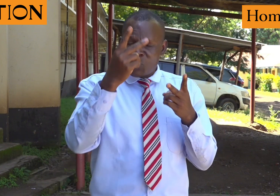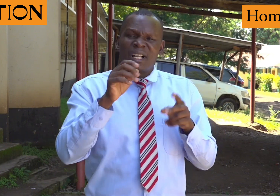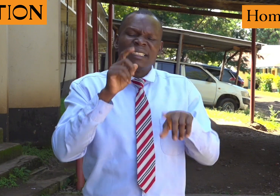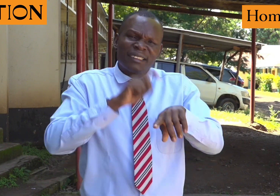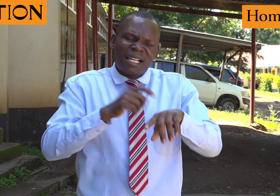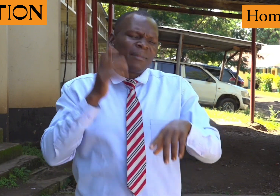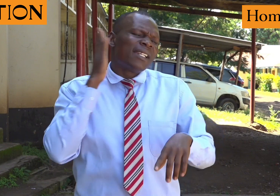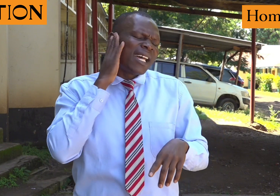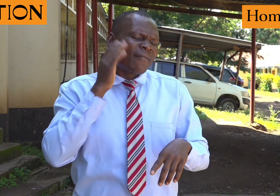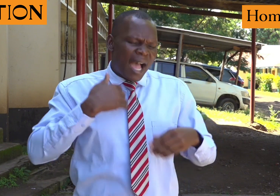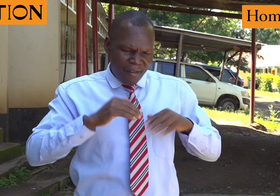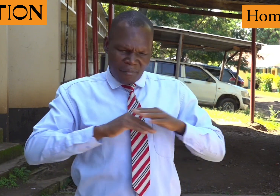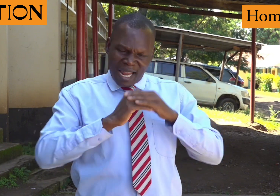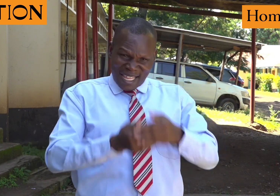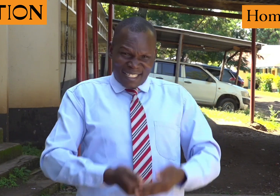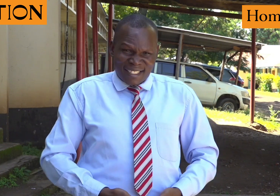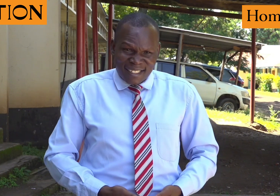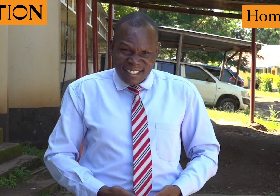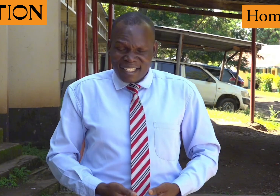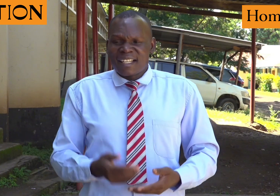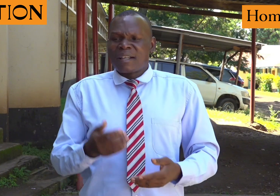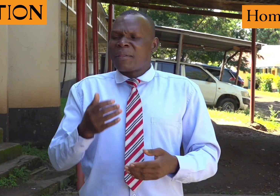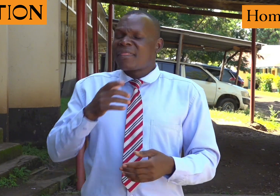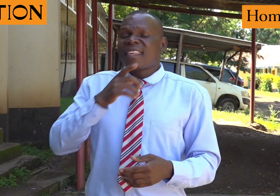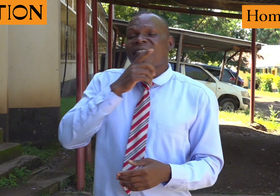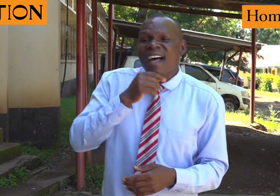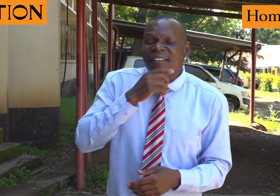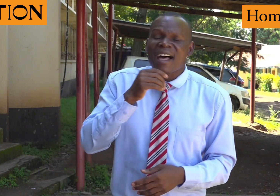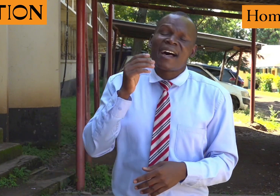Number two, when maybe a deaf woman is pregnant,